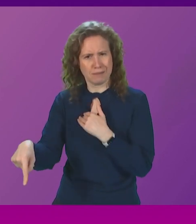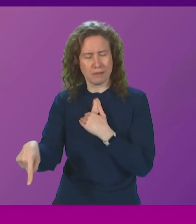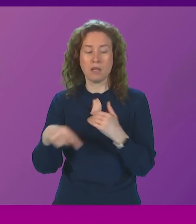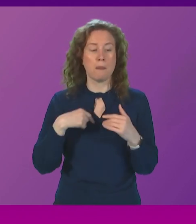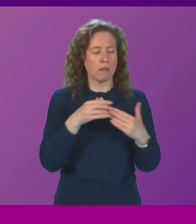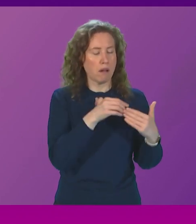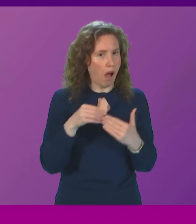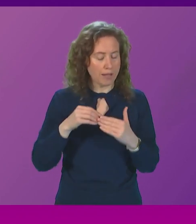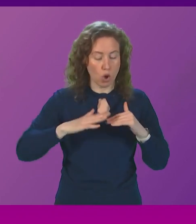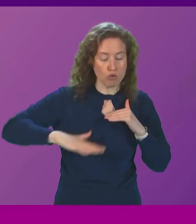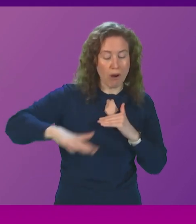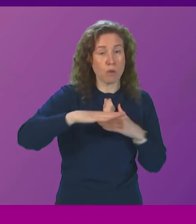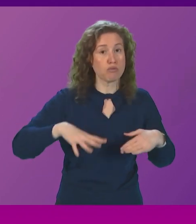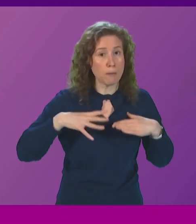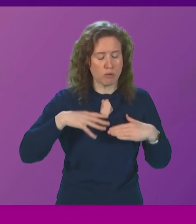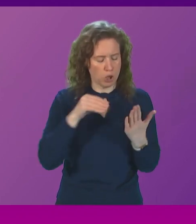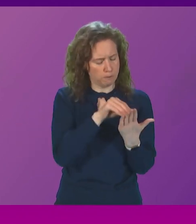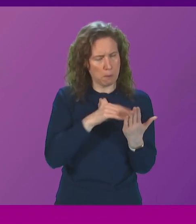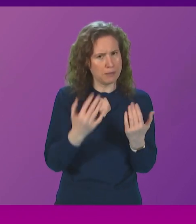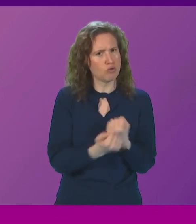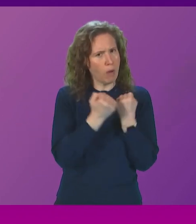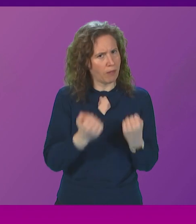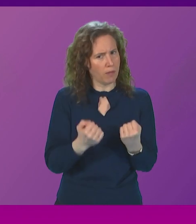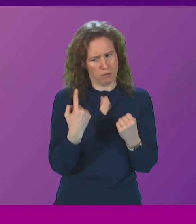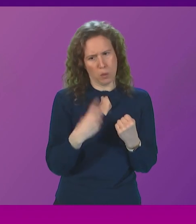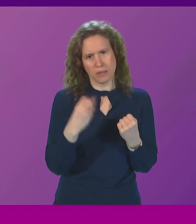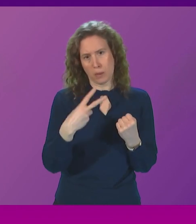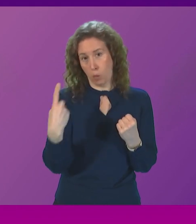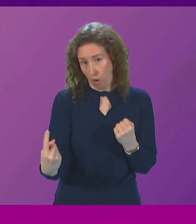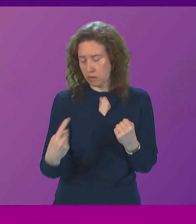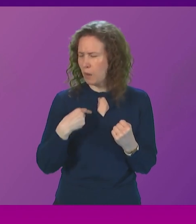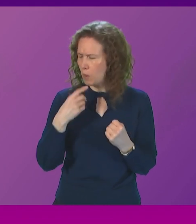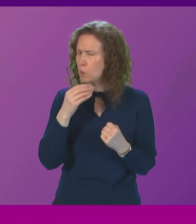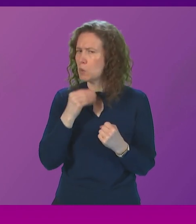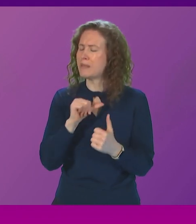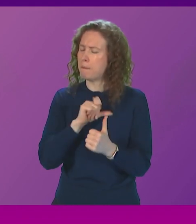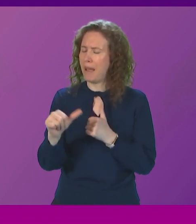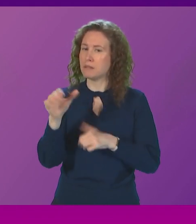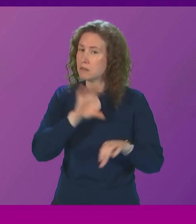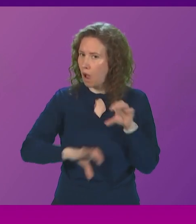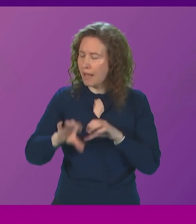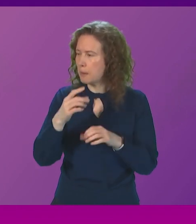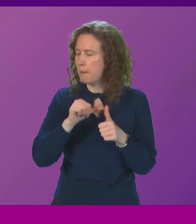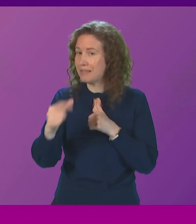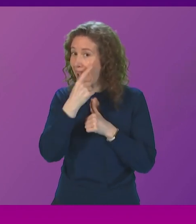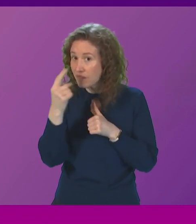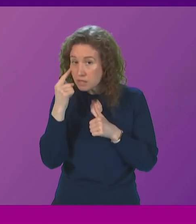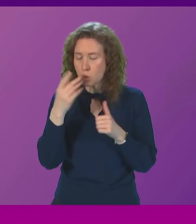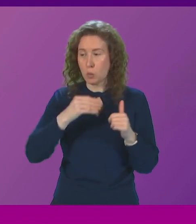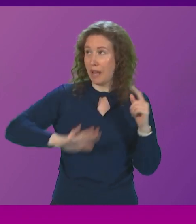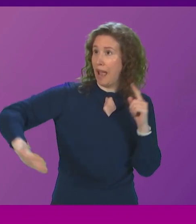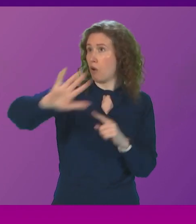preparation was strengthened in 2021 and will continue to use the best available science and evidence to protect our environment sequester carbon